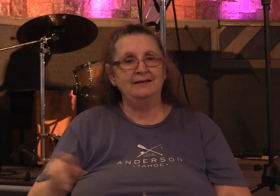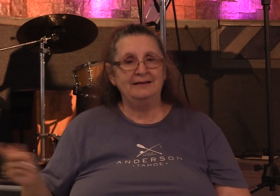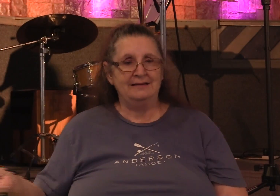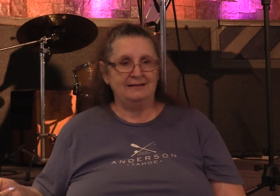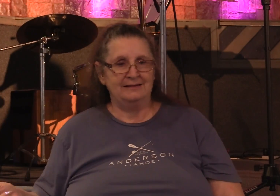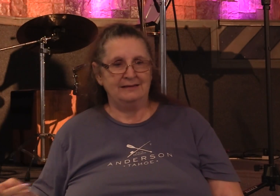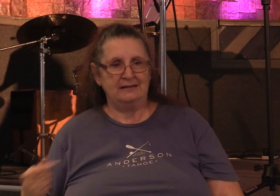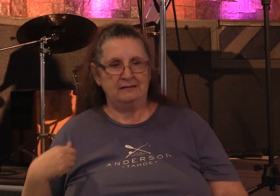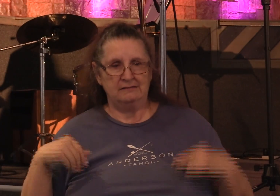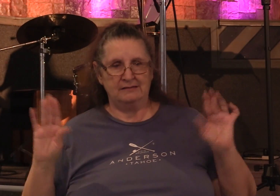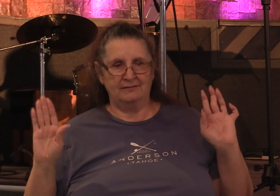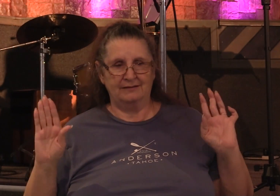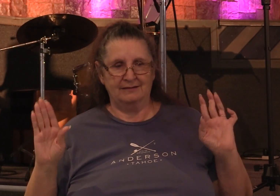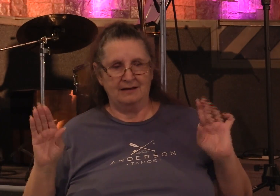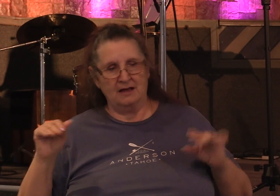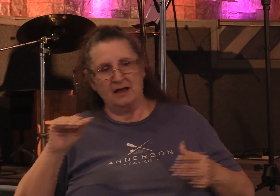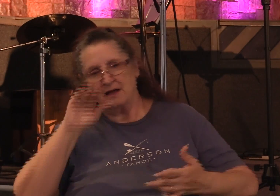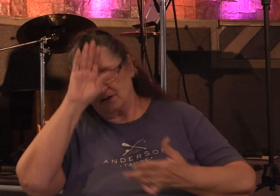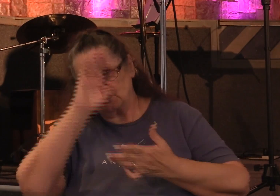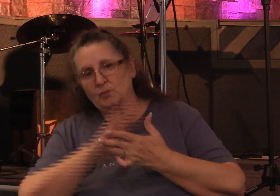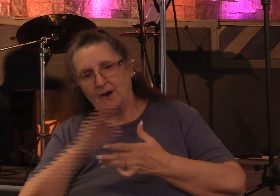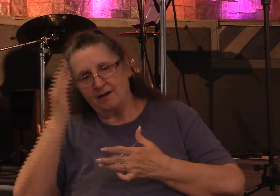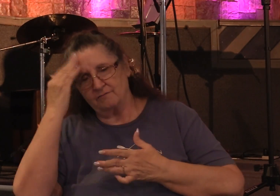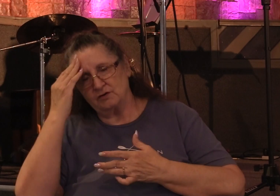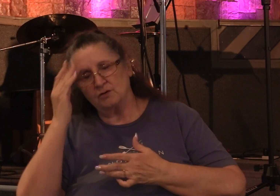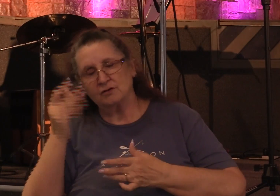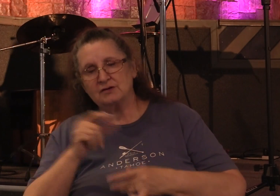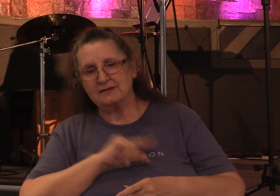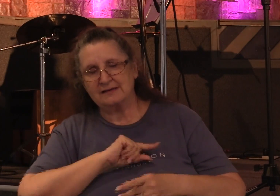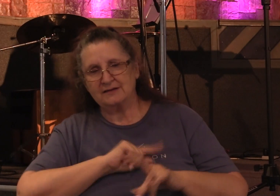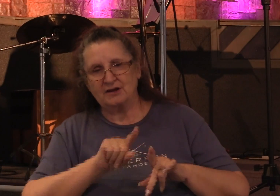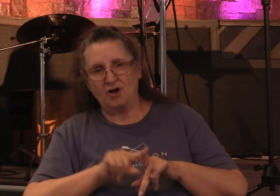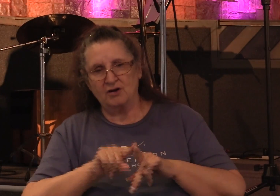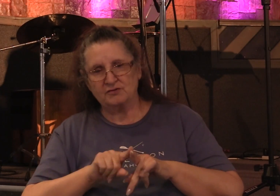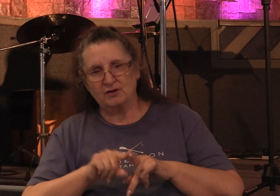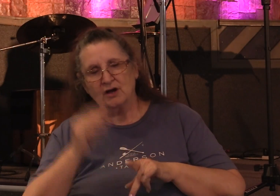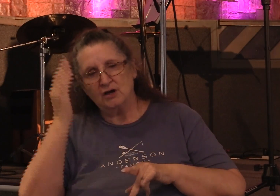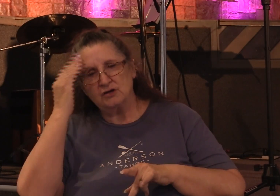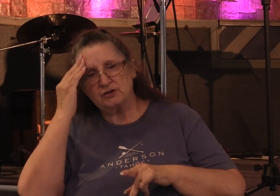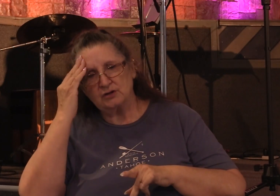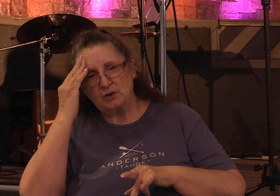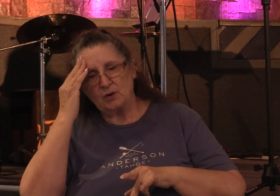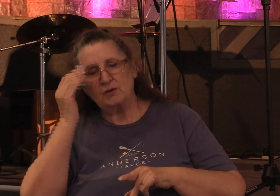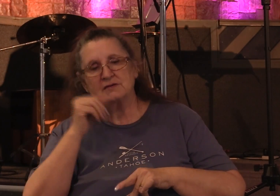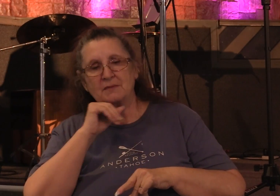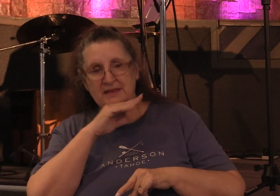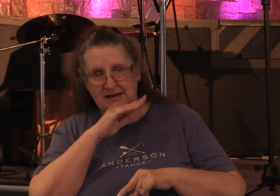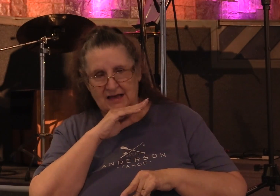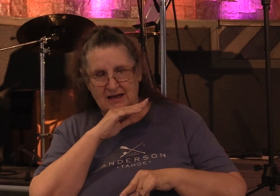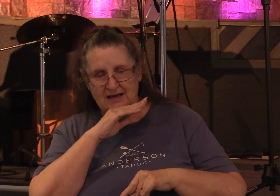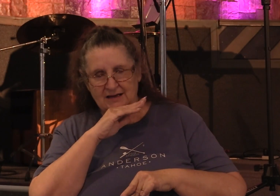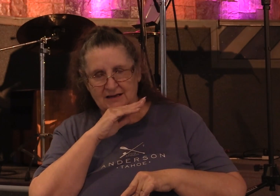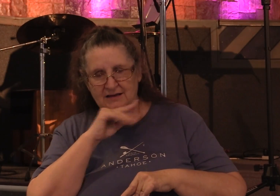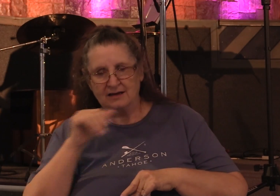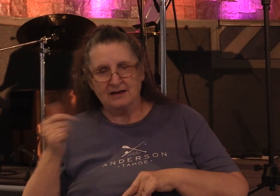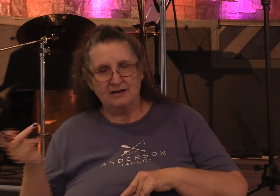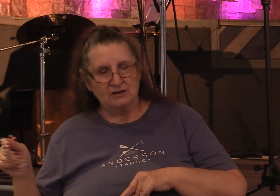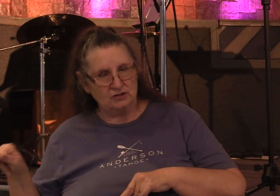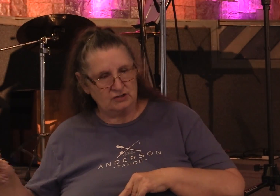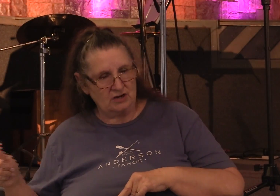and his wife was equally as guilty she not only was aware of this deceit but she herself lied when confronted